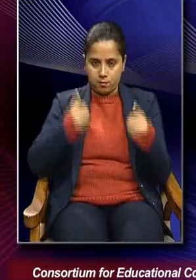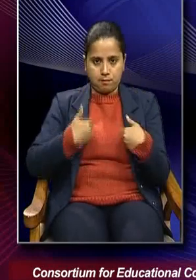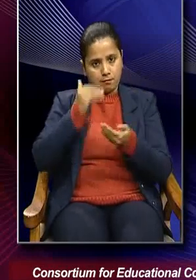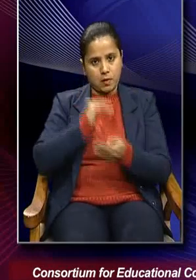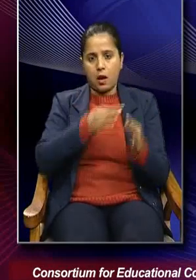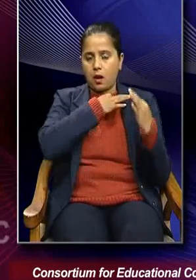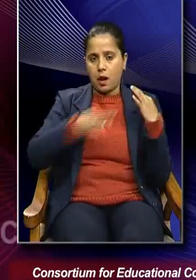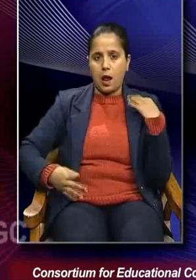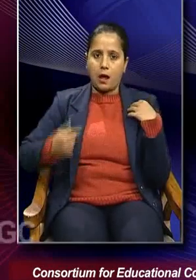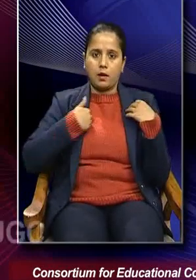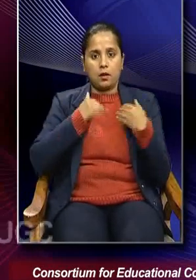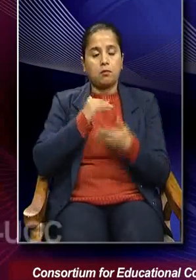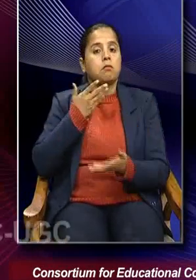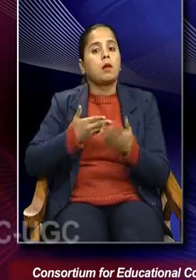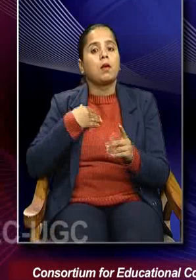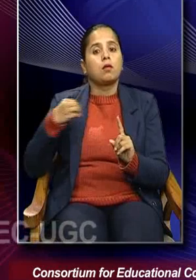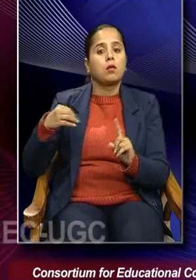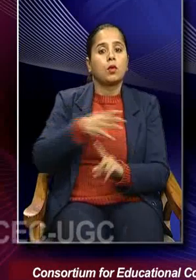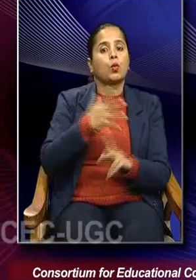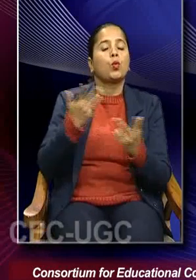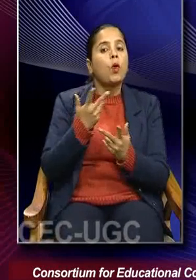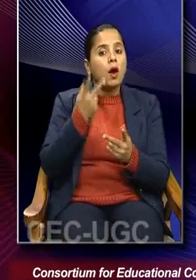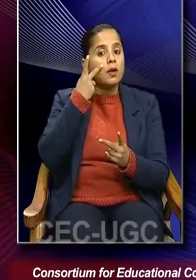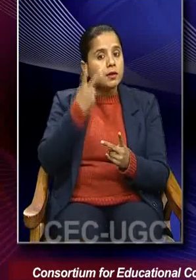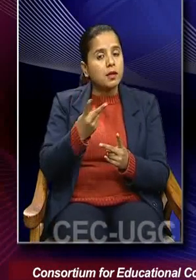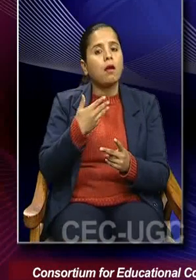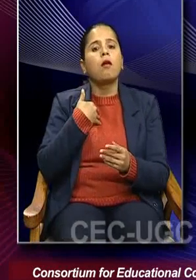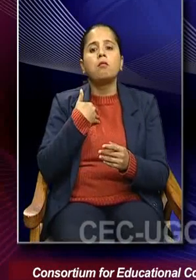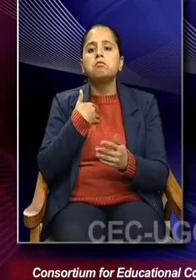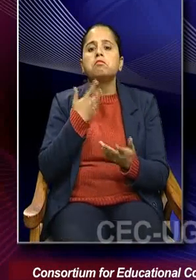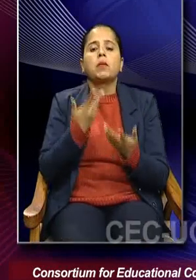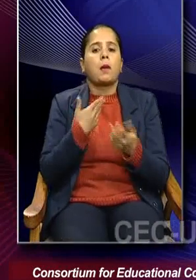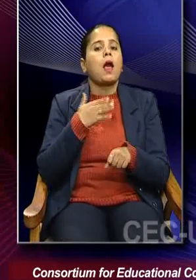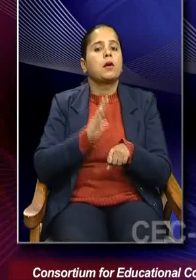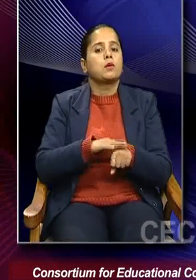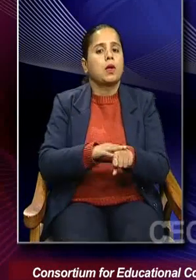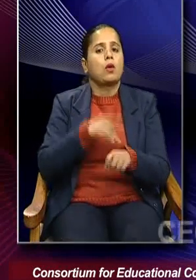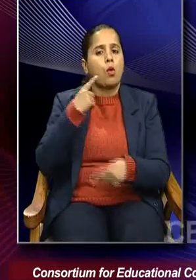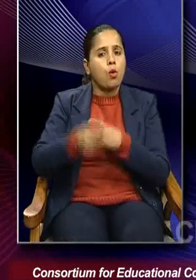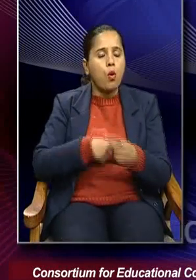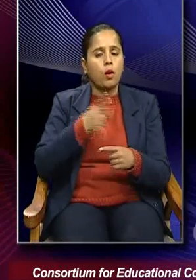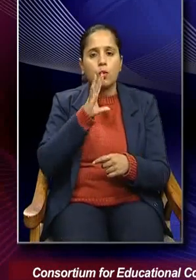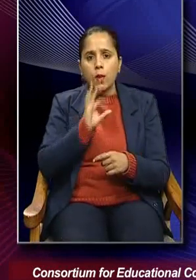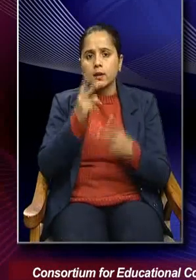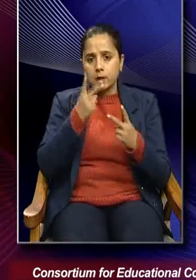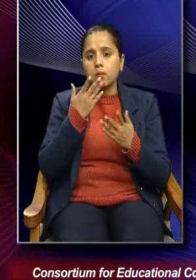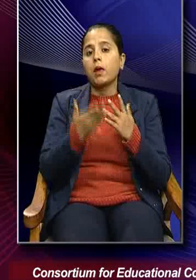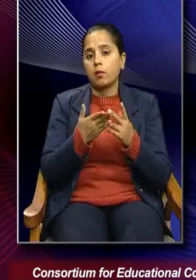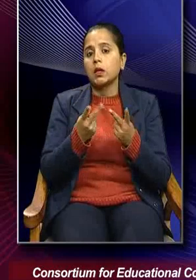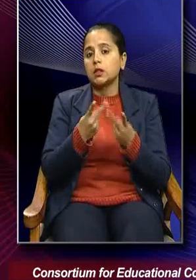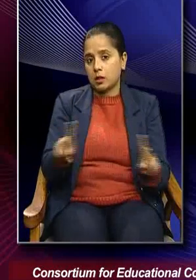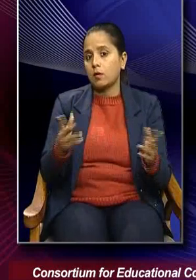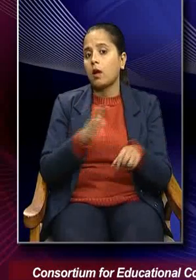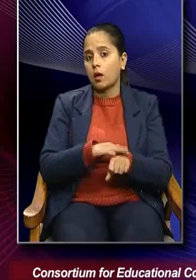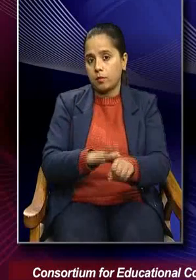caste will affect the way in which I can experience everyday reality. So, we